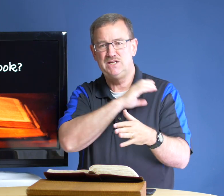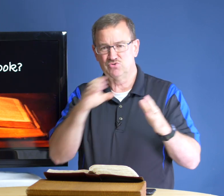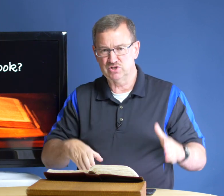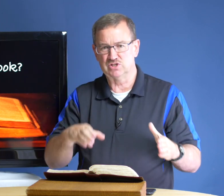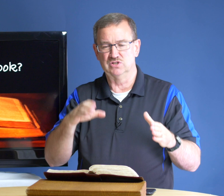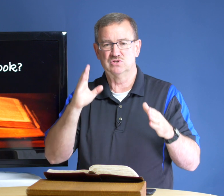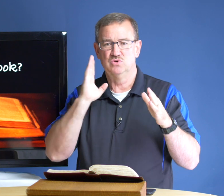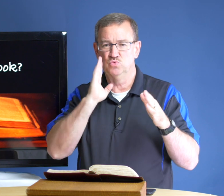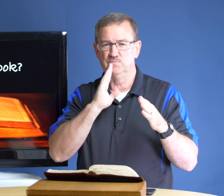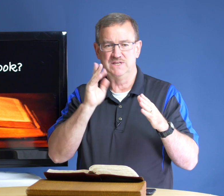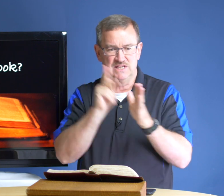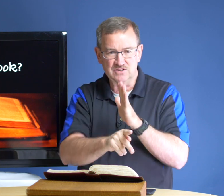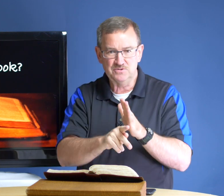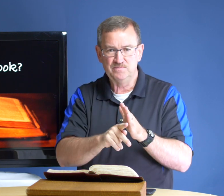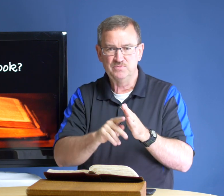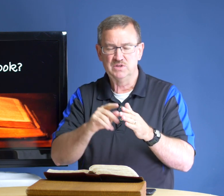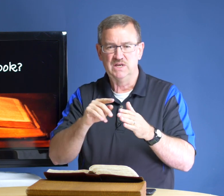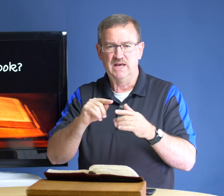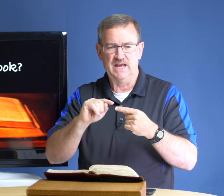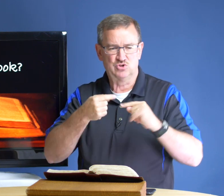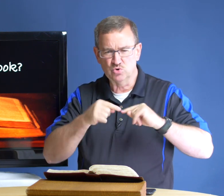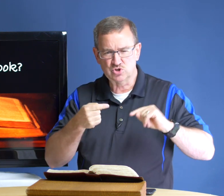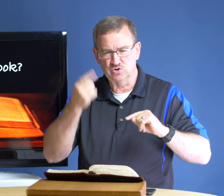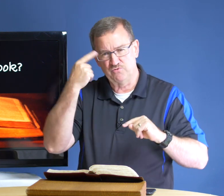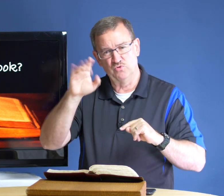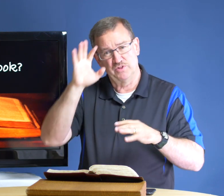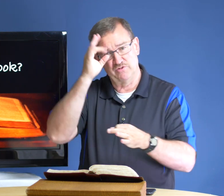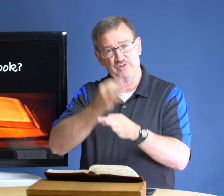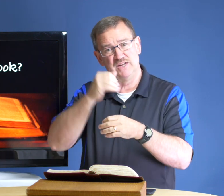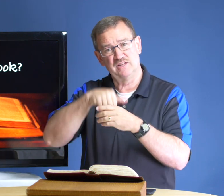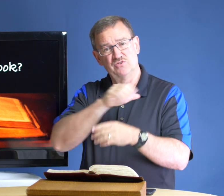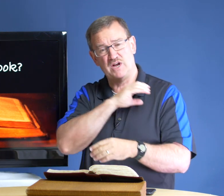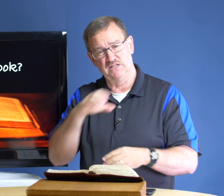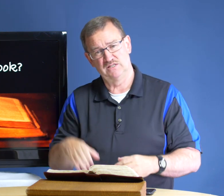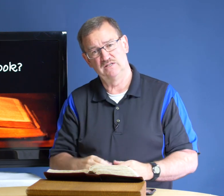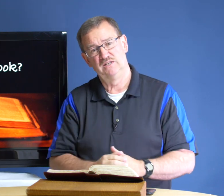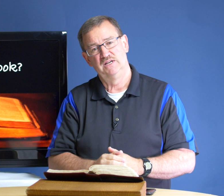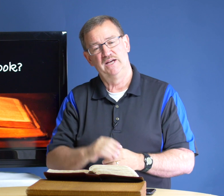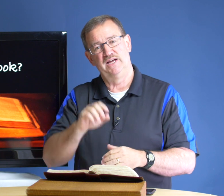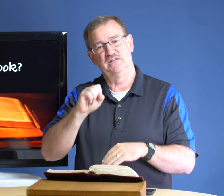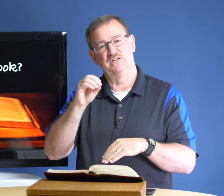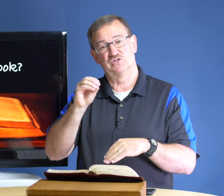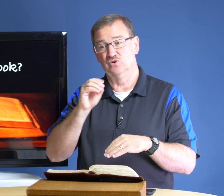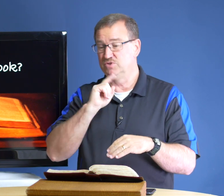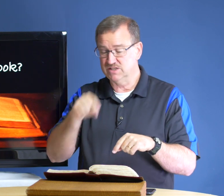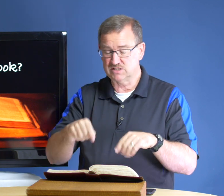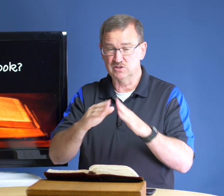christians would be killed and tortured for their faith in christ and and so this this